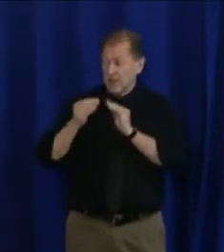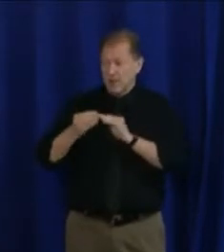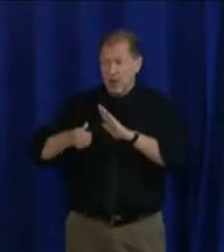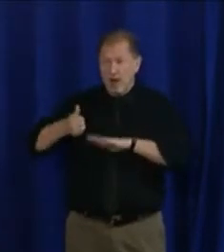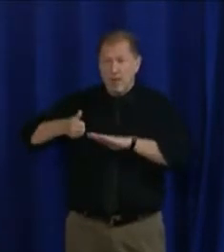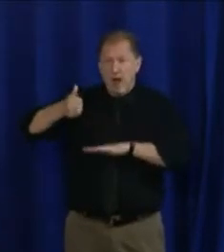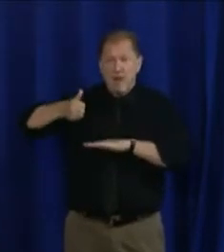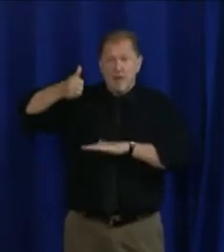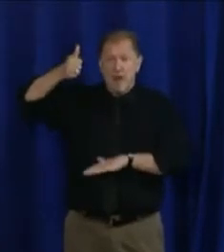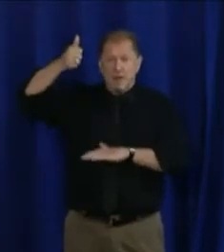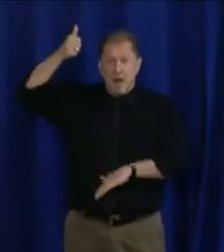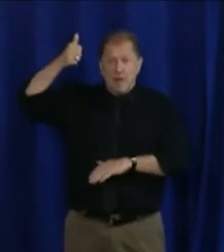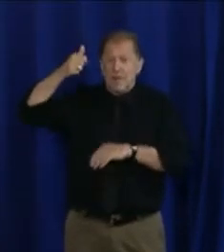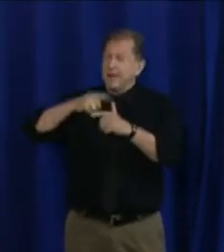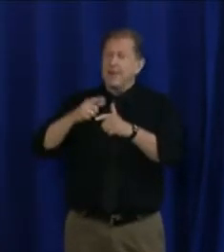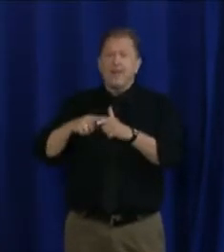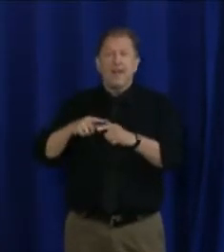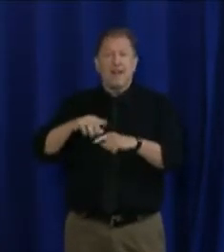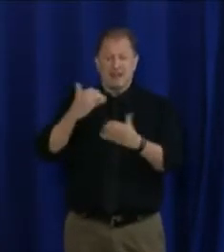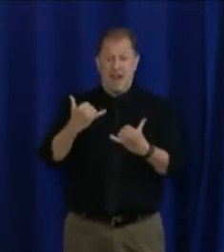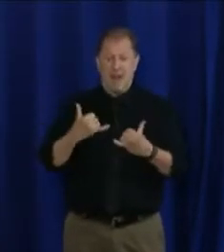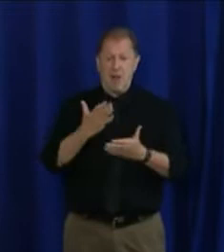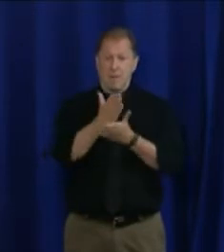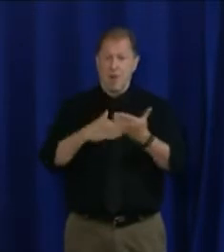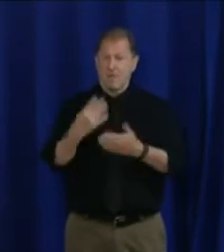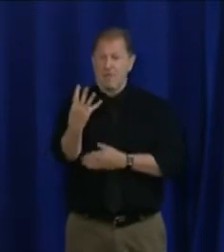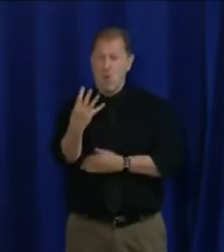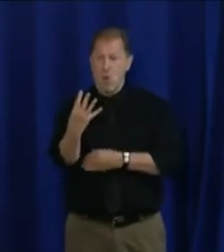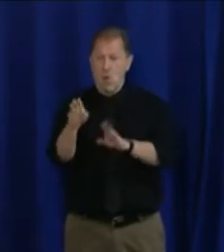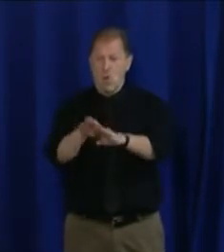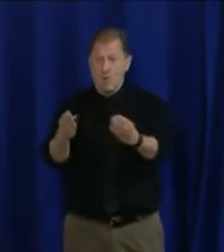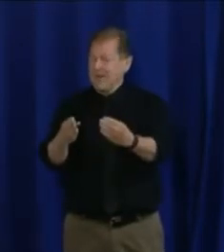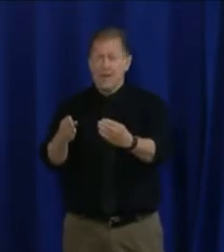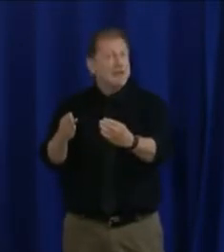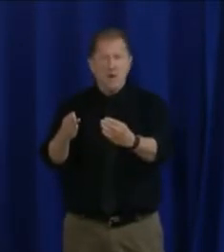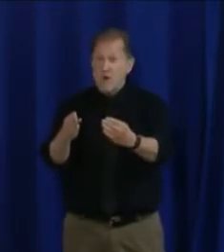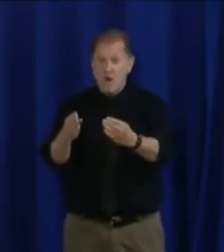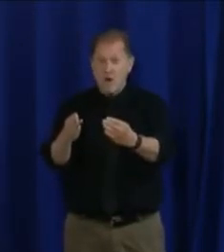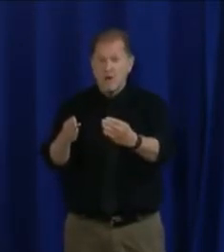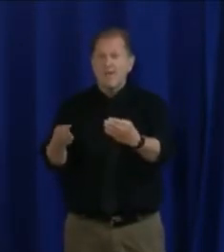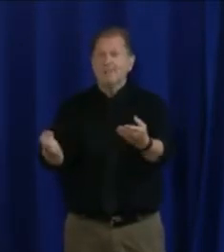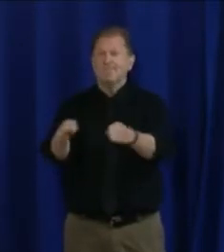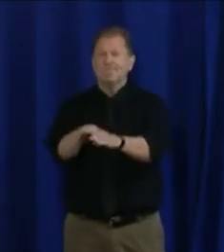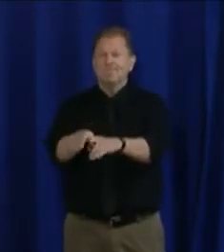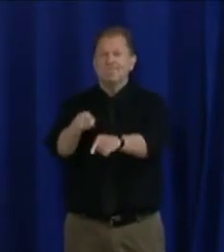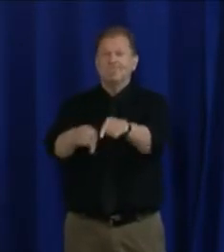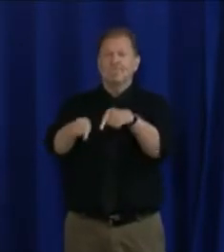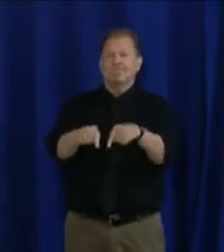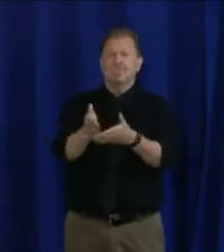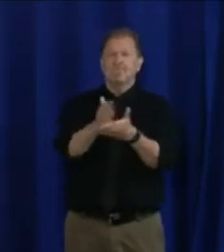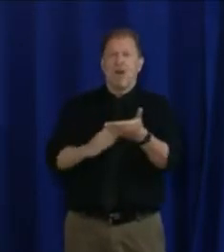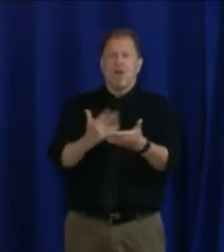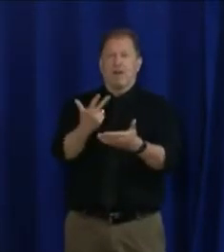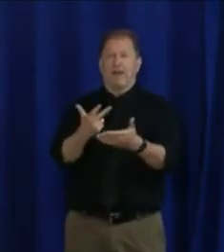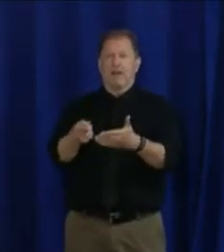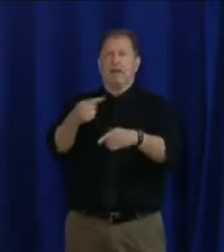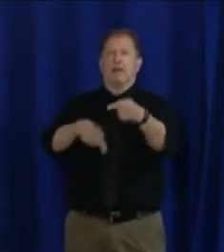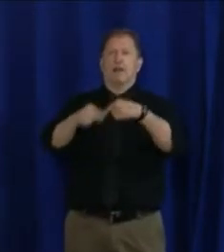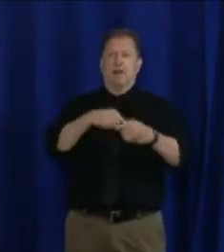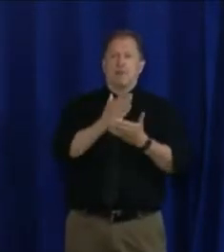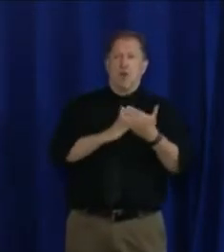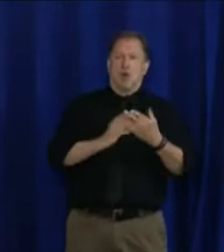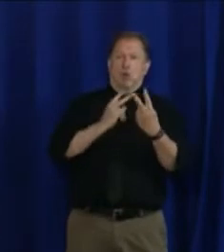into phase three. That means shutting businesses down. That means imposing more restrictions on your mobility.